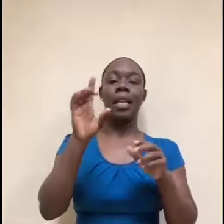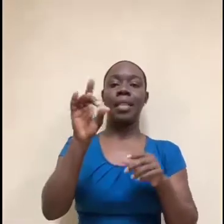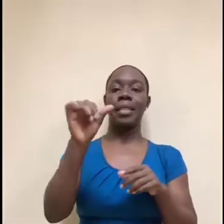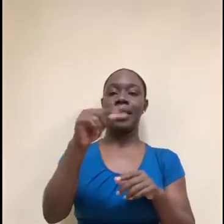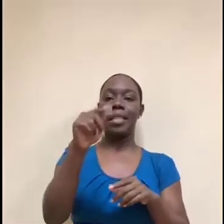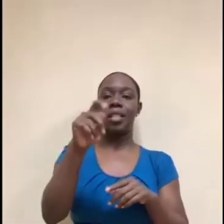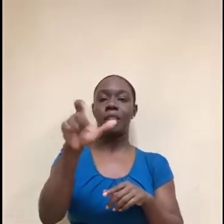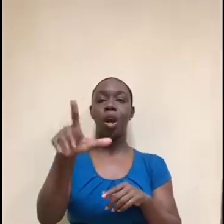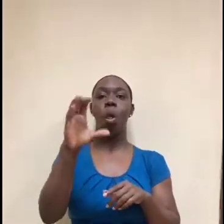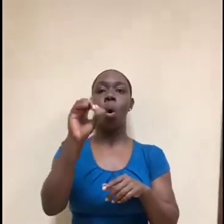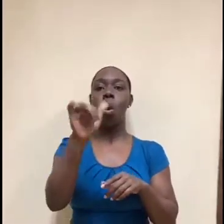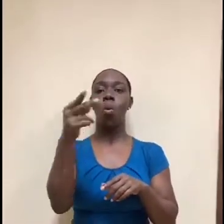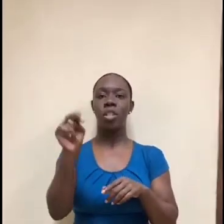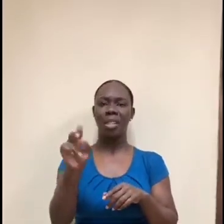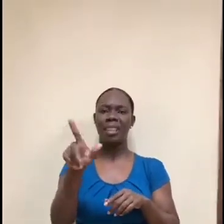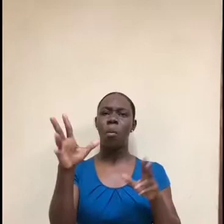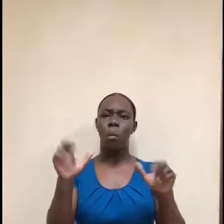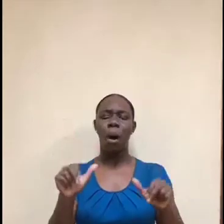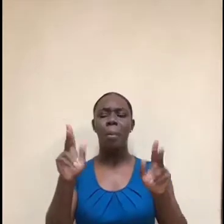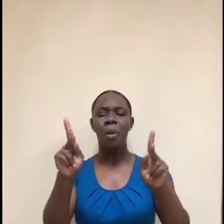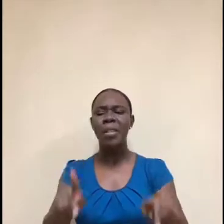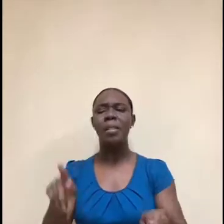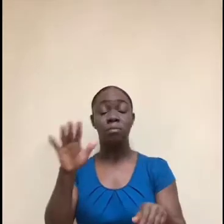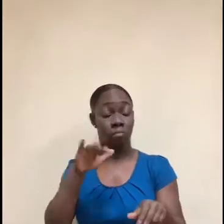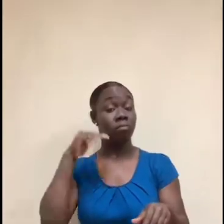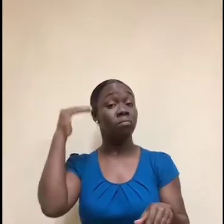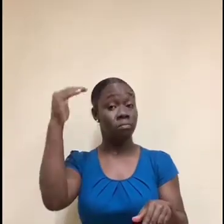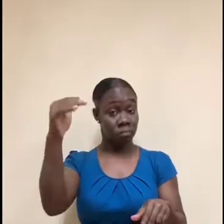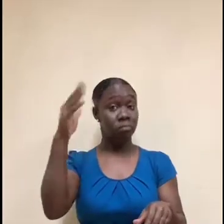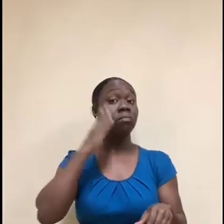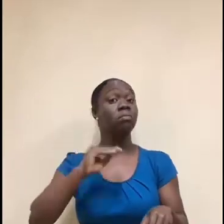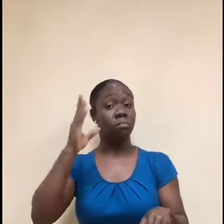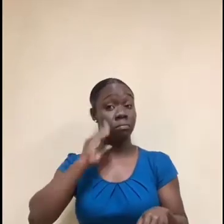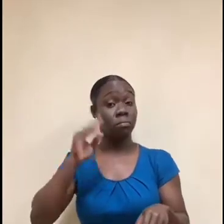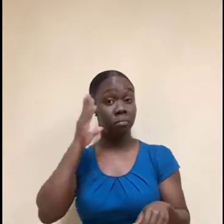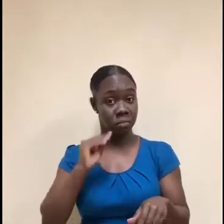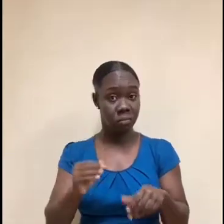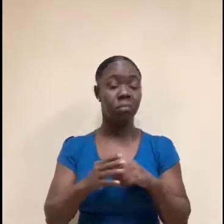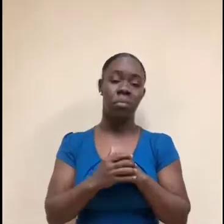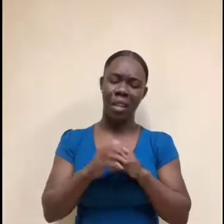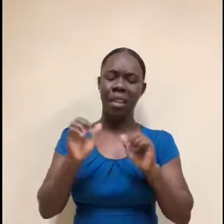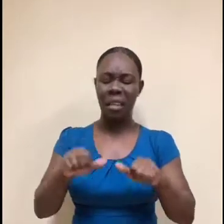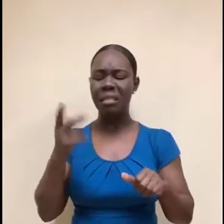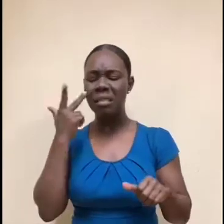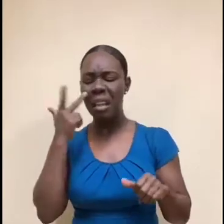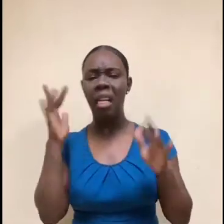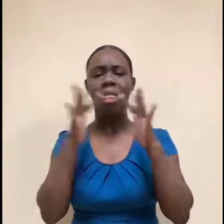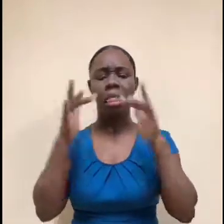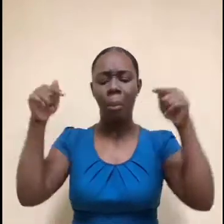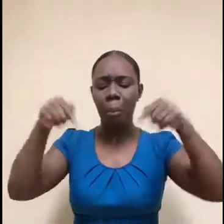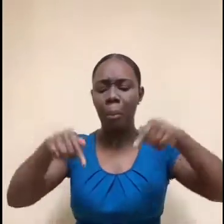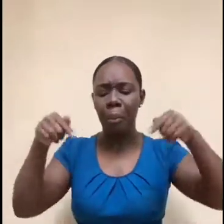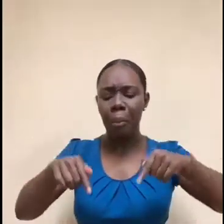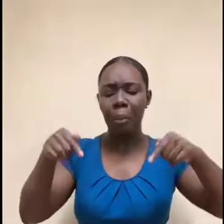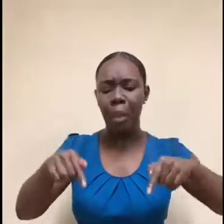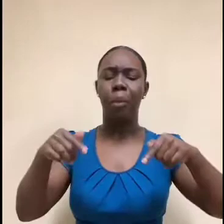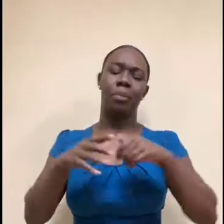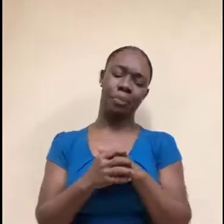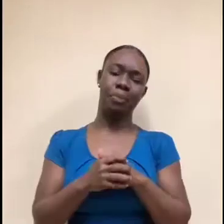that they were looking for, but you can find more information at digitalocean.com forward slash careers. And again, they've got a lot of other roles open as